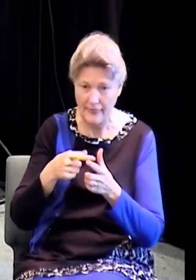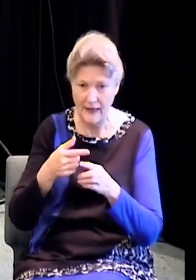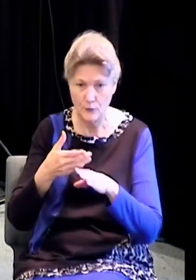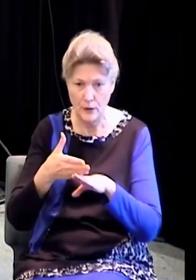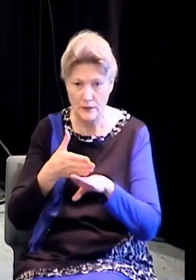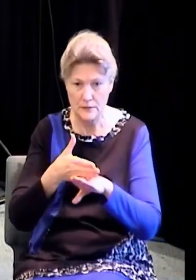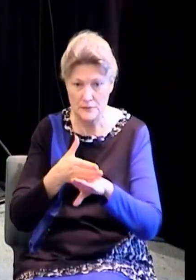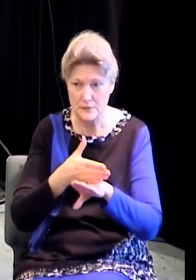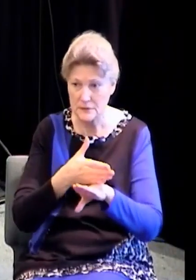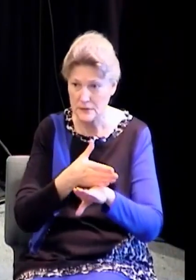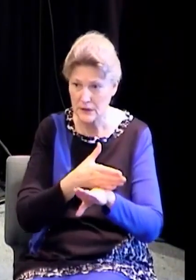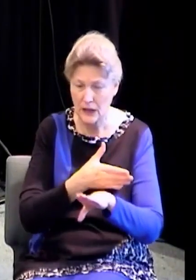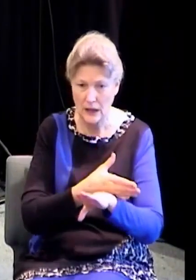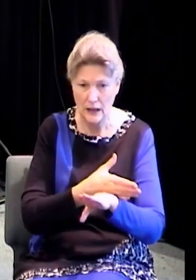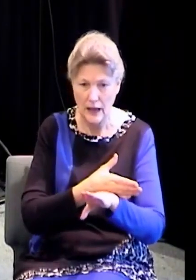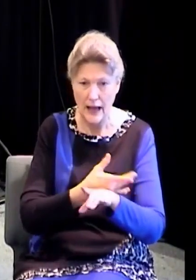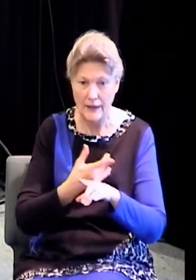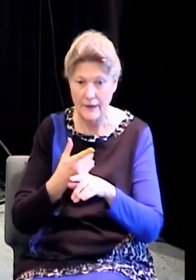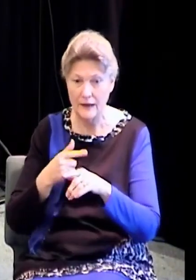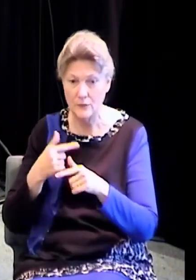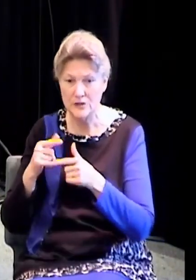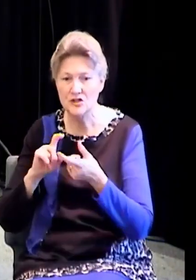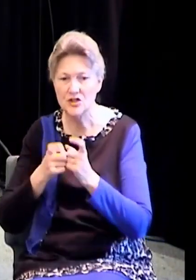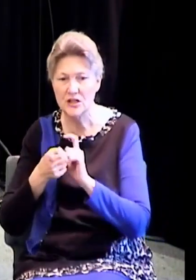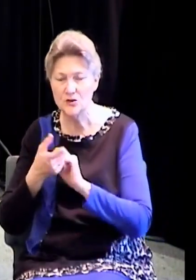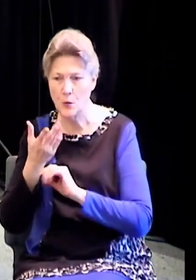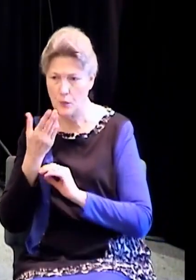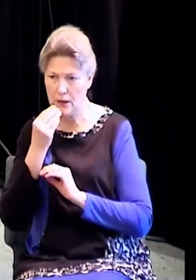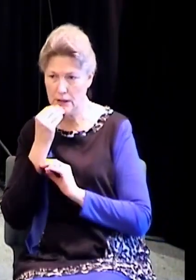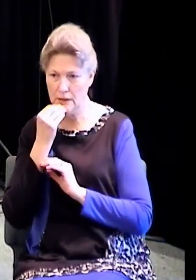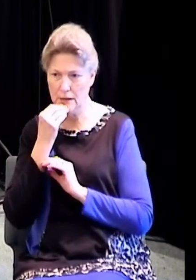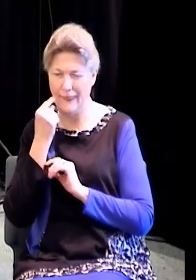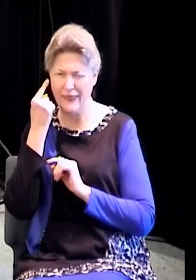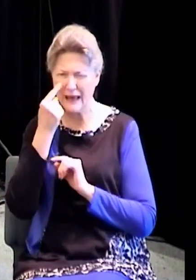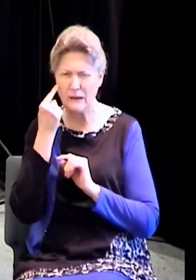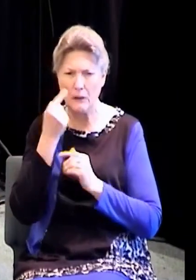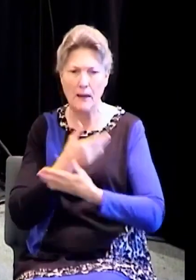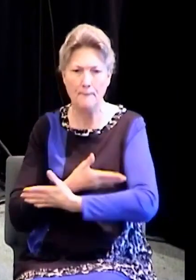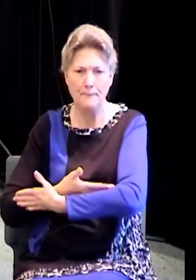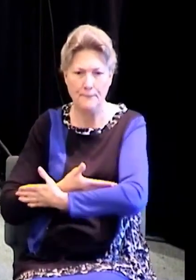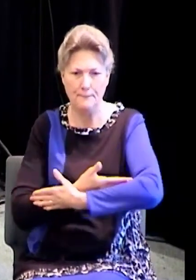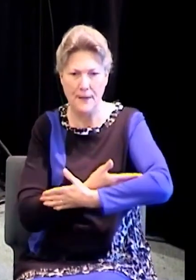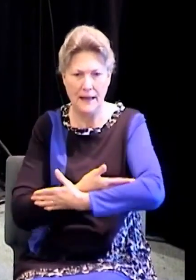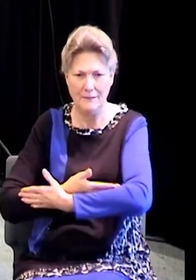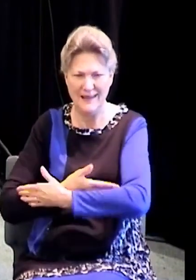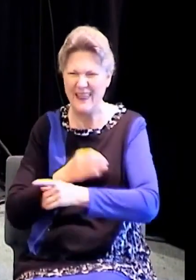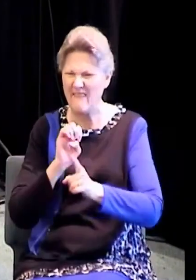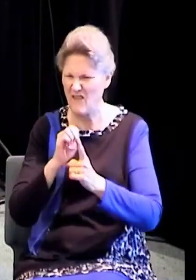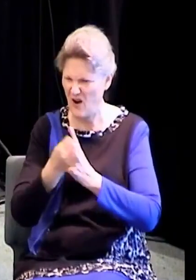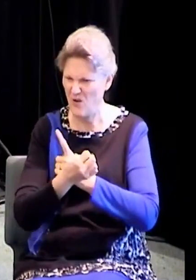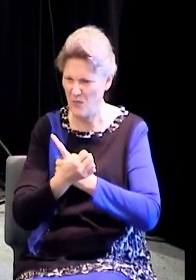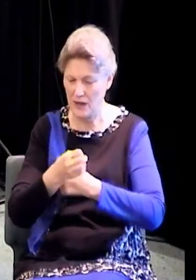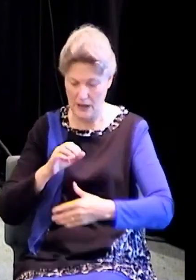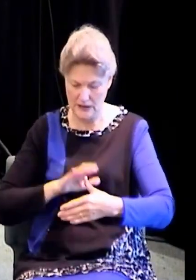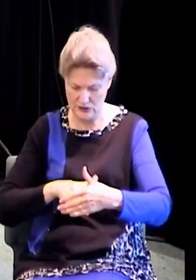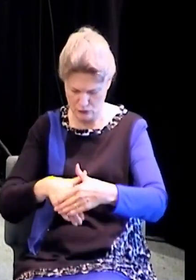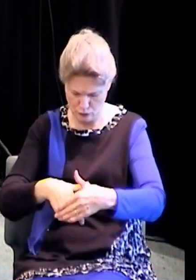word. We think of a baby. The environment that they're in absolutely